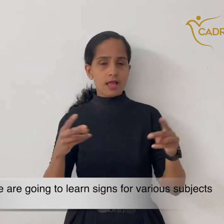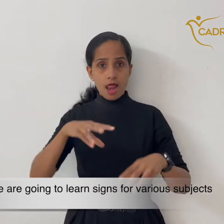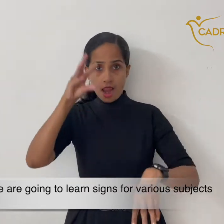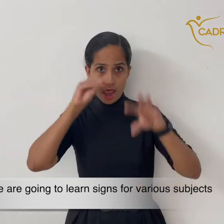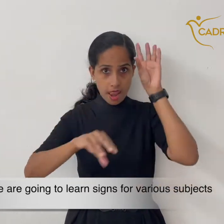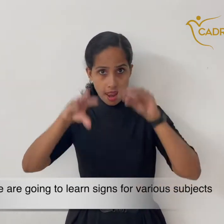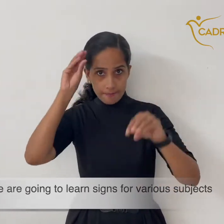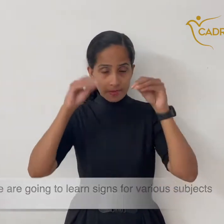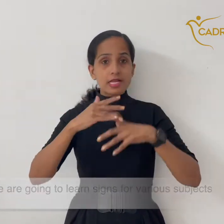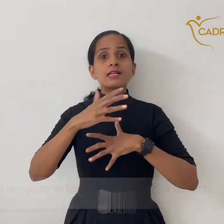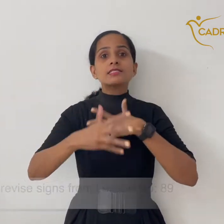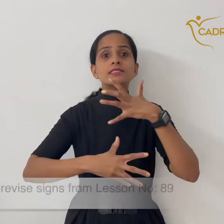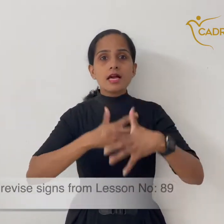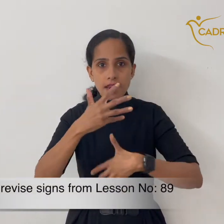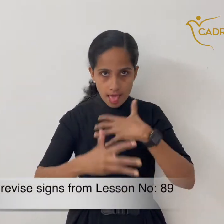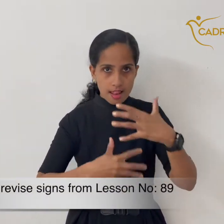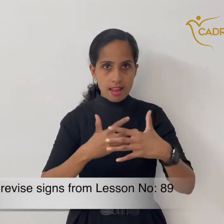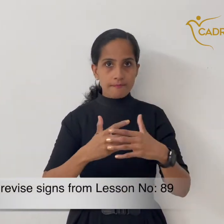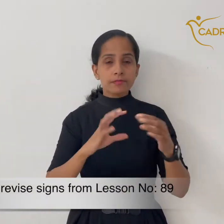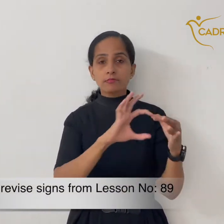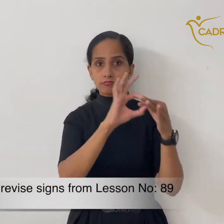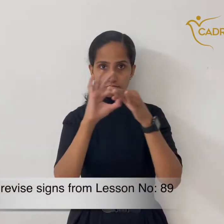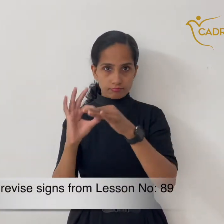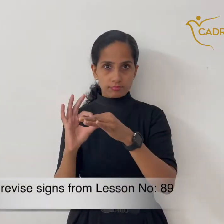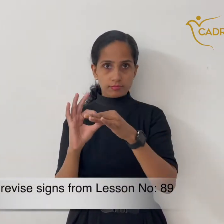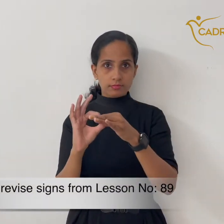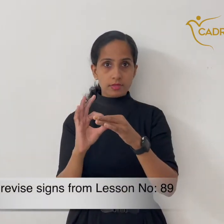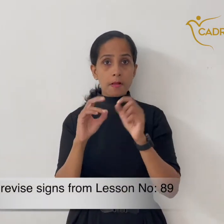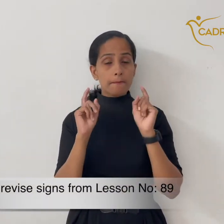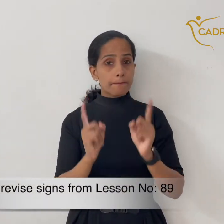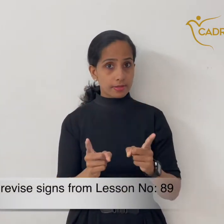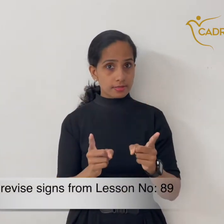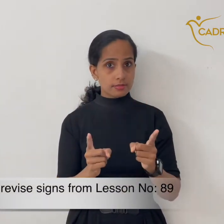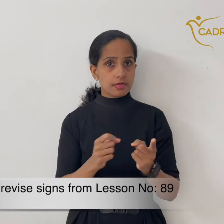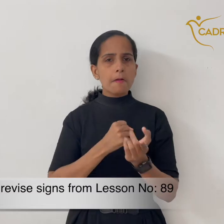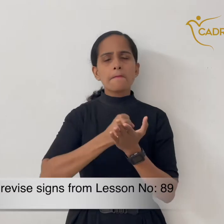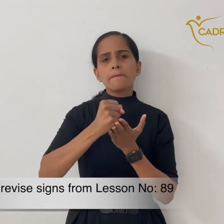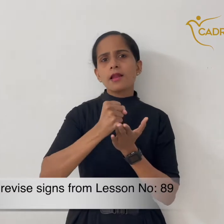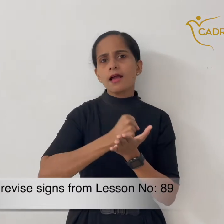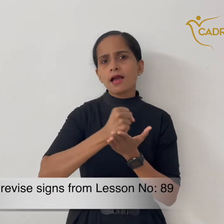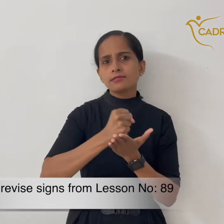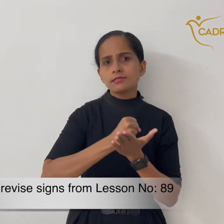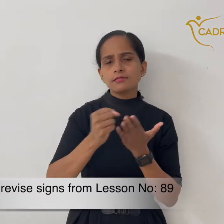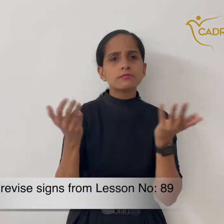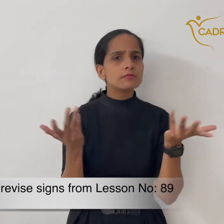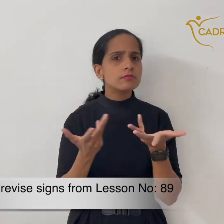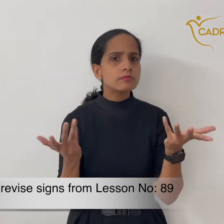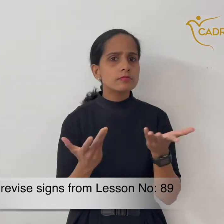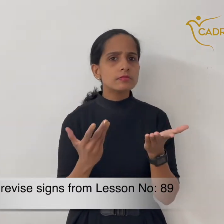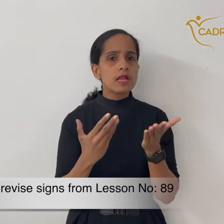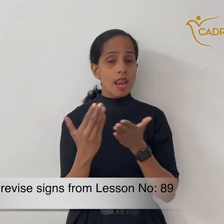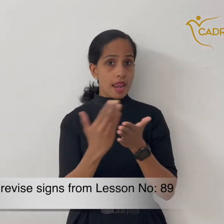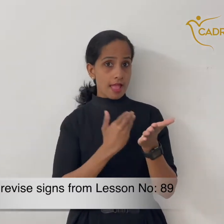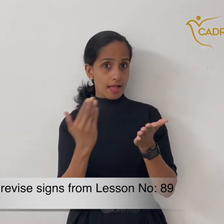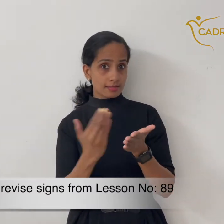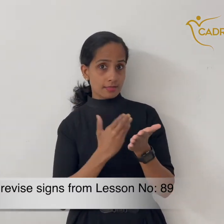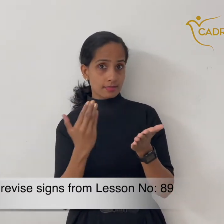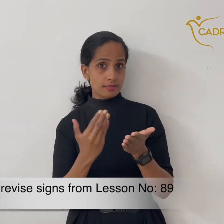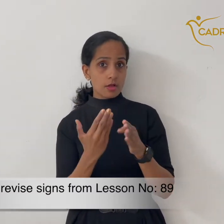for various subjects first let's revise